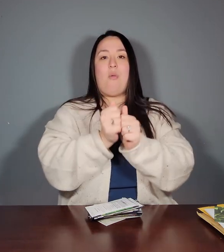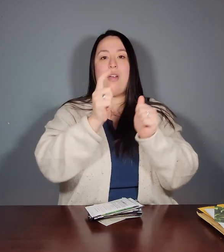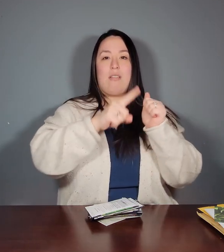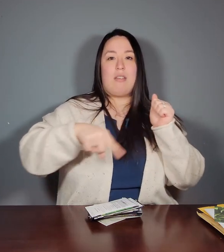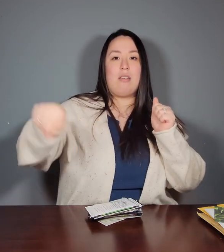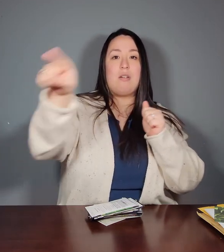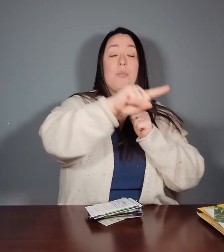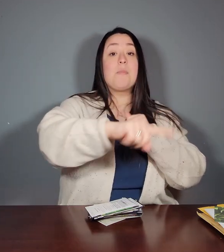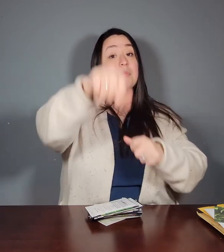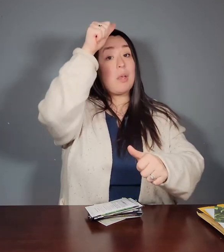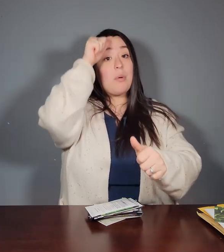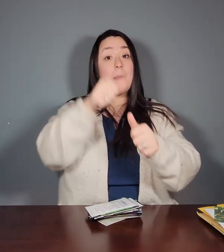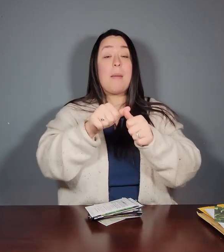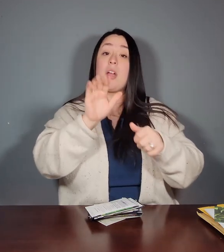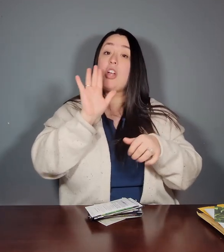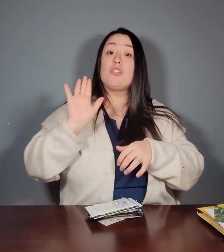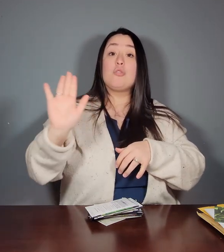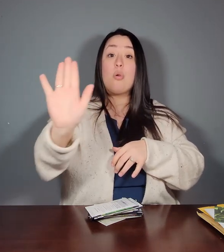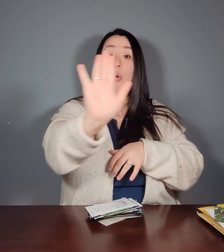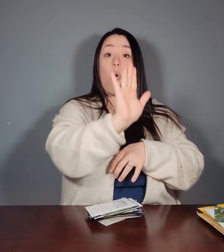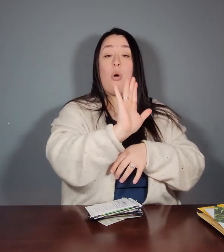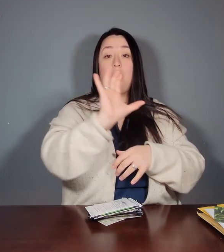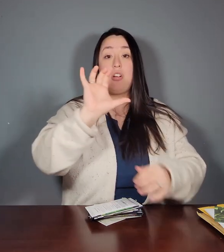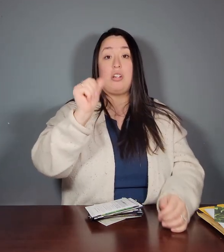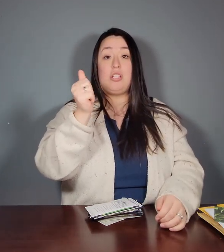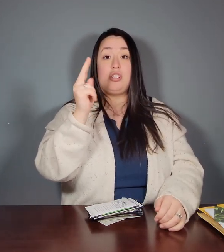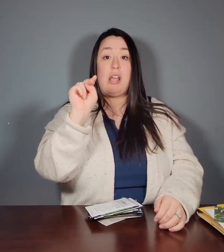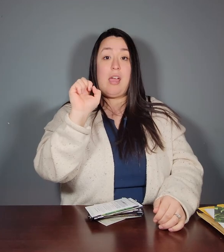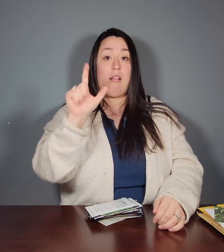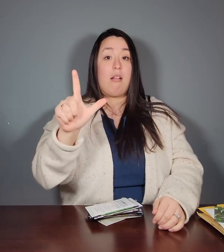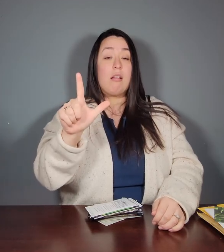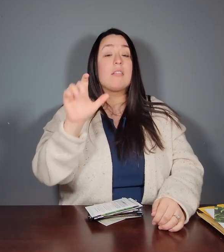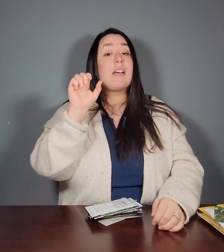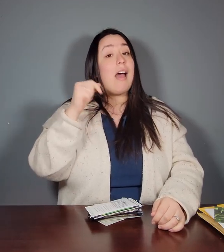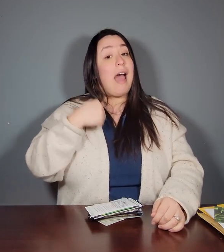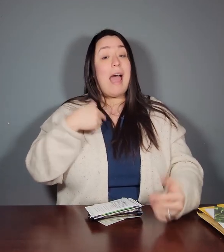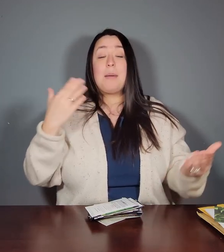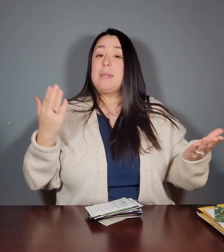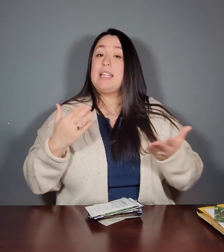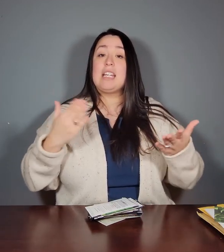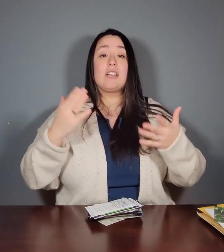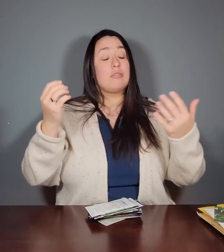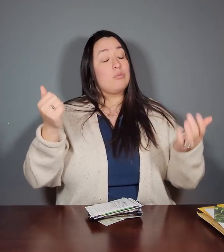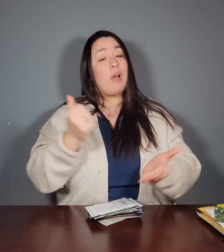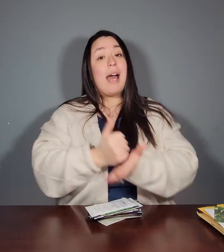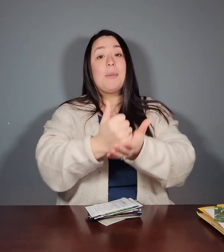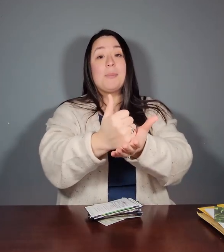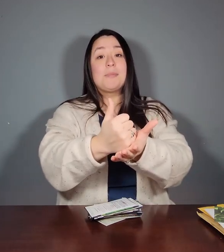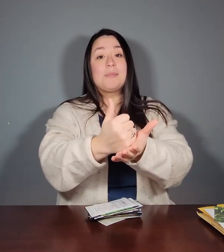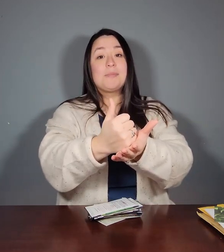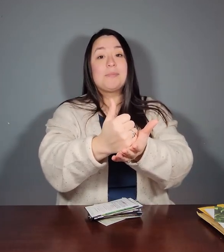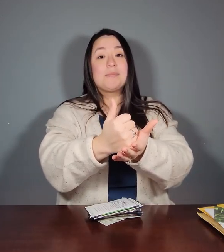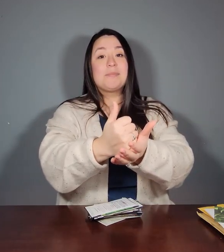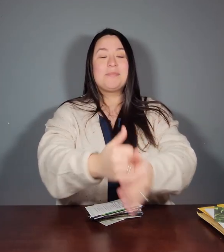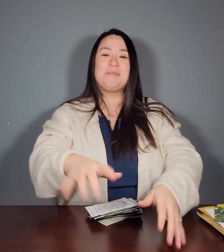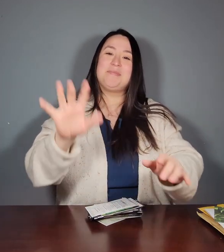whatever I can with you. And remember, this is your channel and I am here to help. Bye!